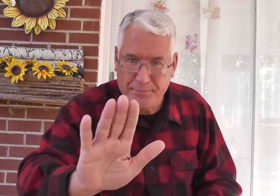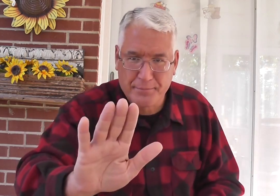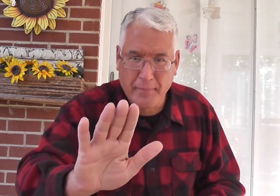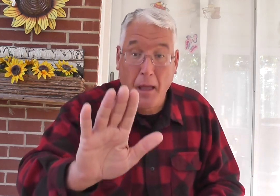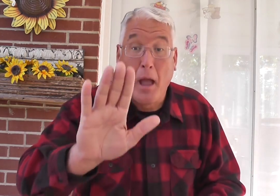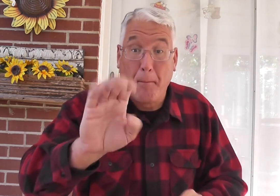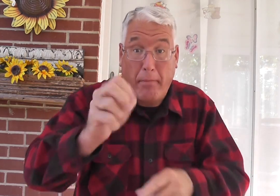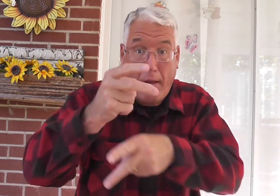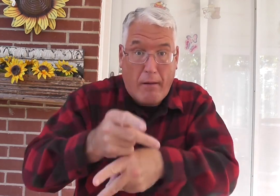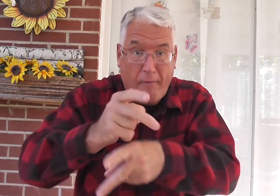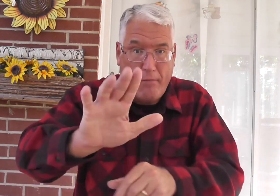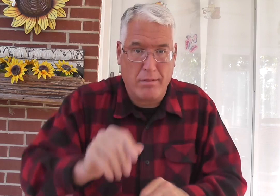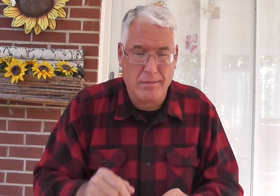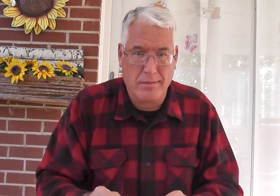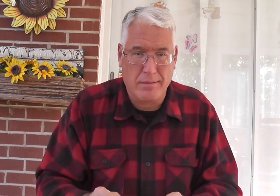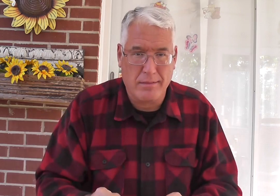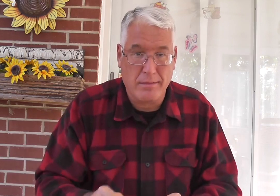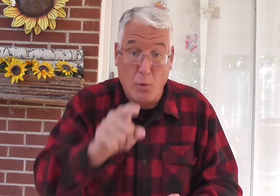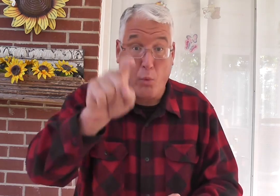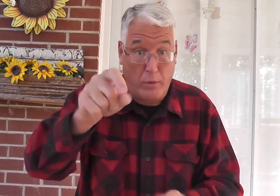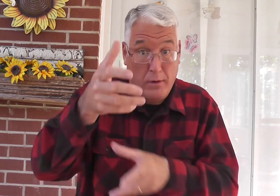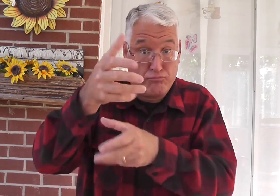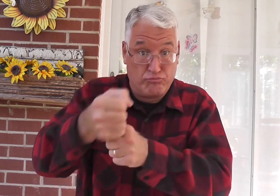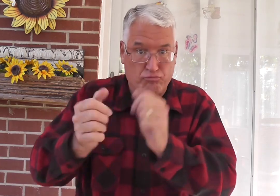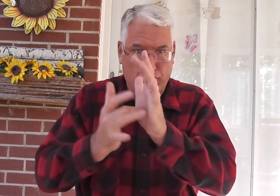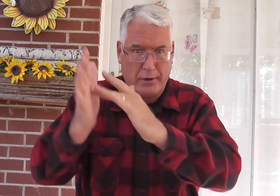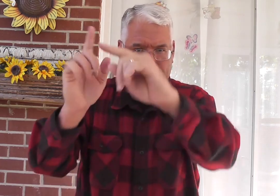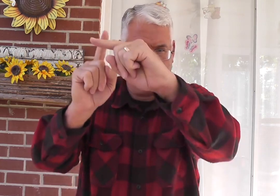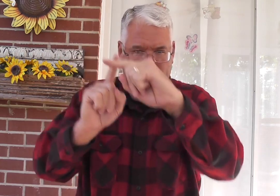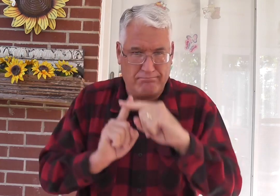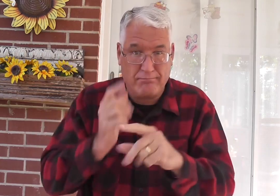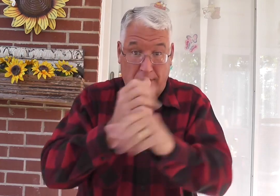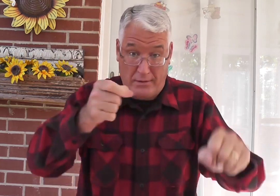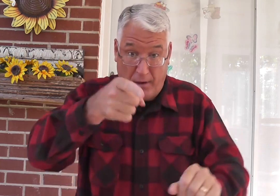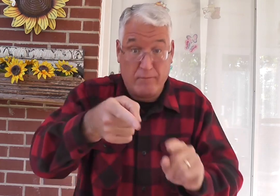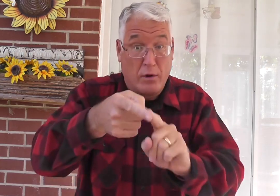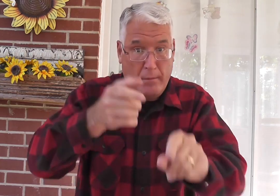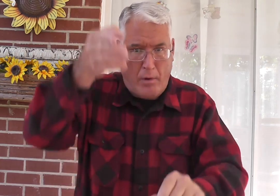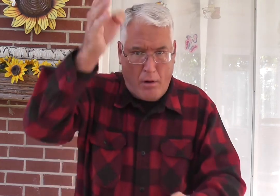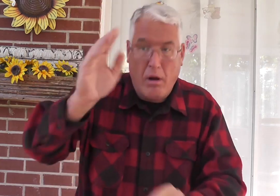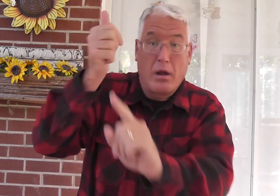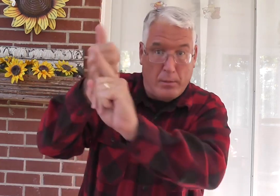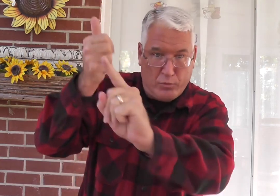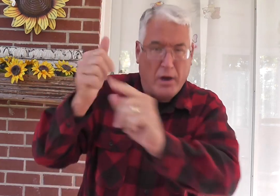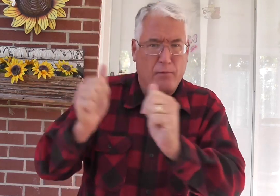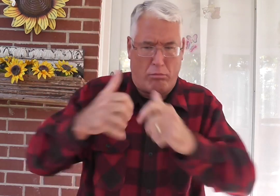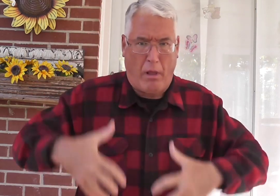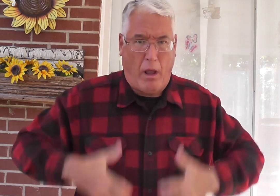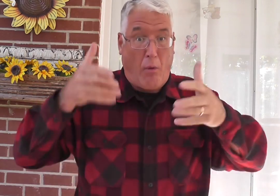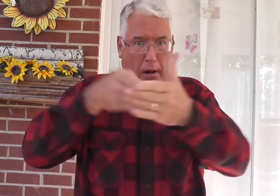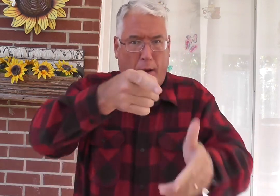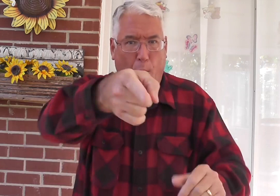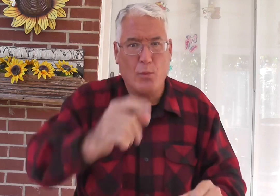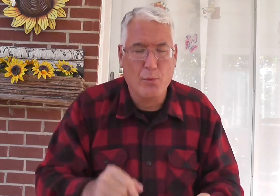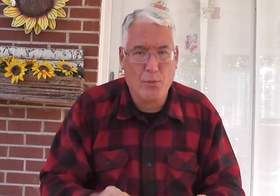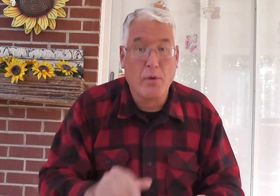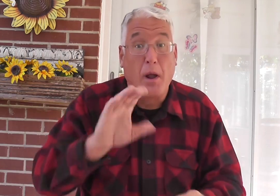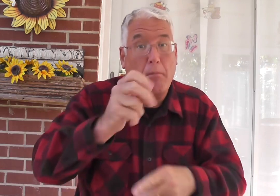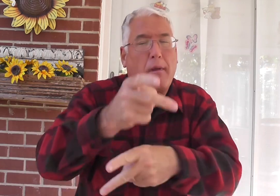me anyway. Be careful. Trust in Jesus for salvation, so God will not